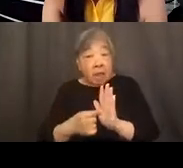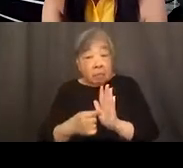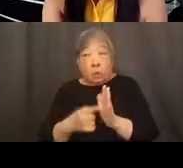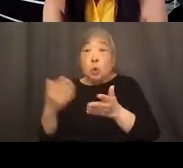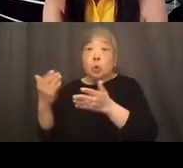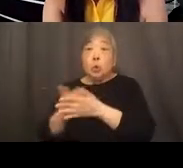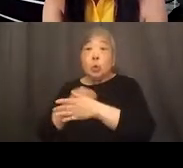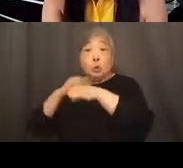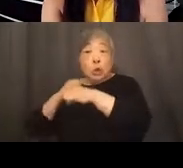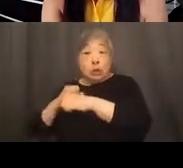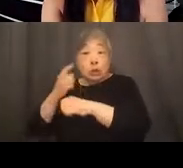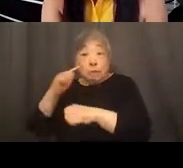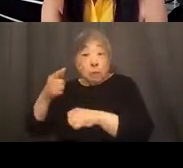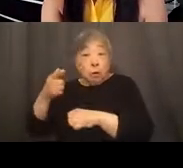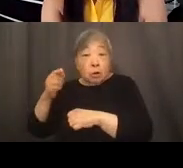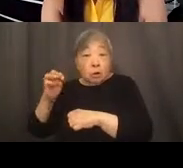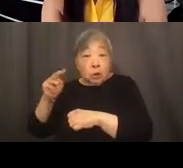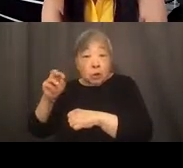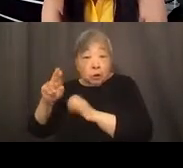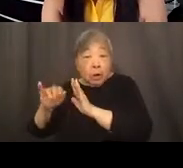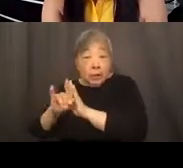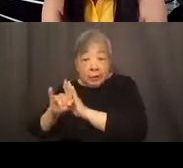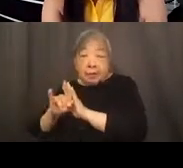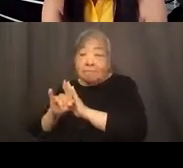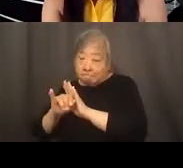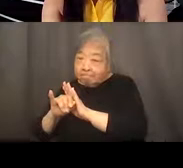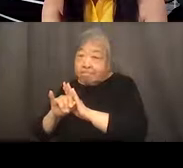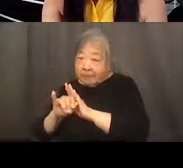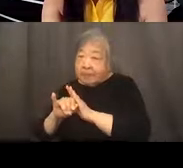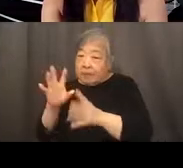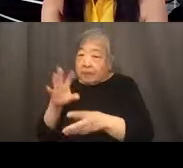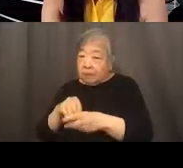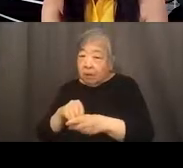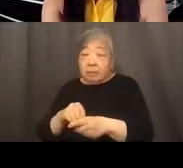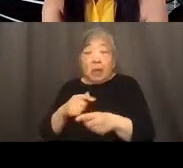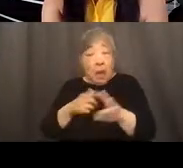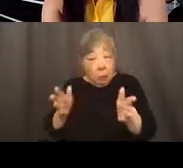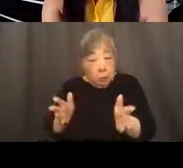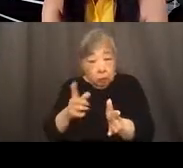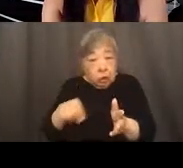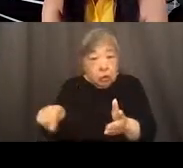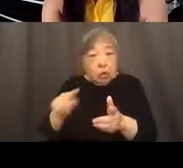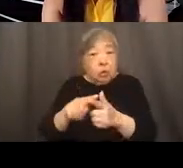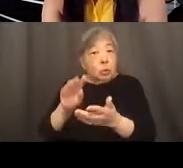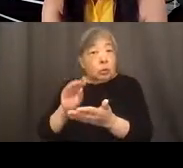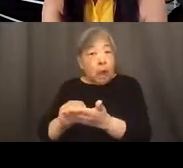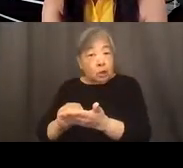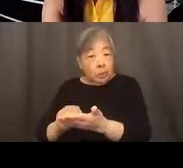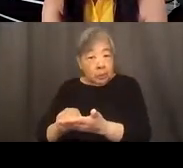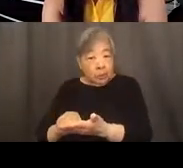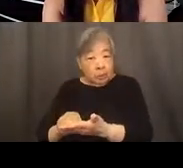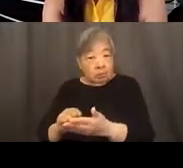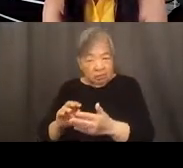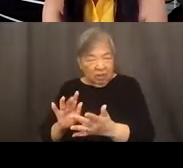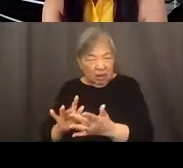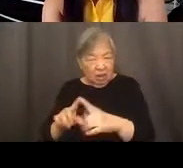for gender identity could come into play. And I just encourage you to, you know, document accordingly on the, on the contact